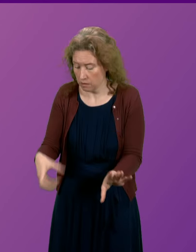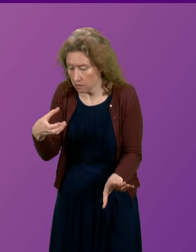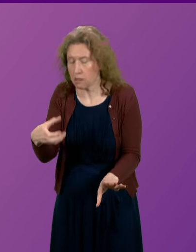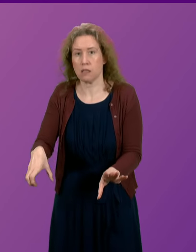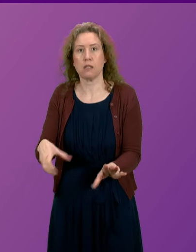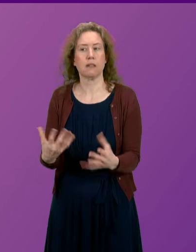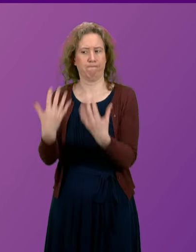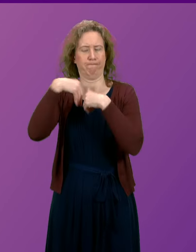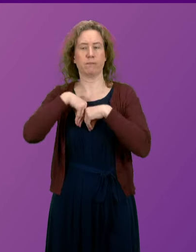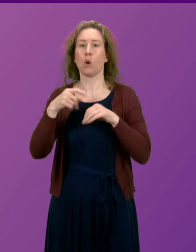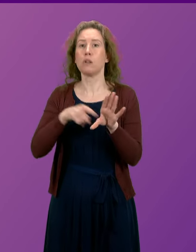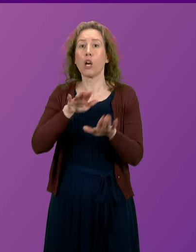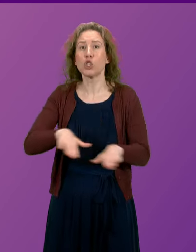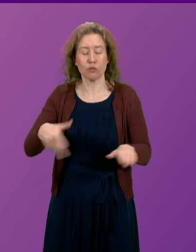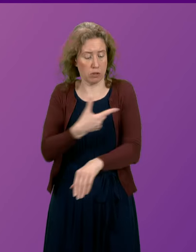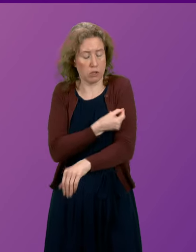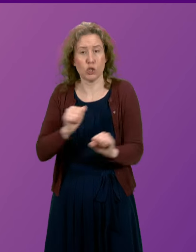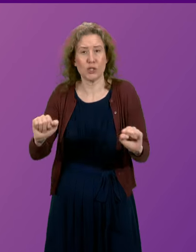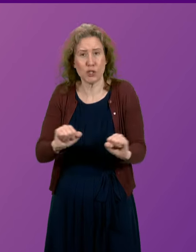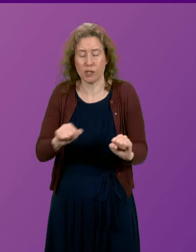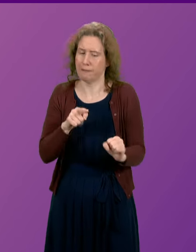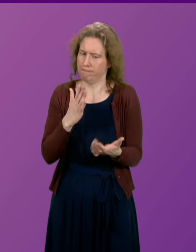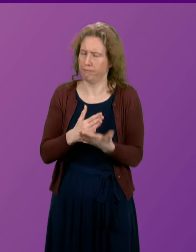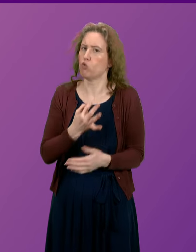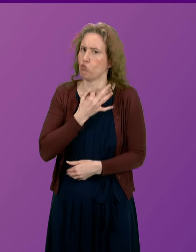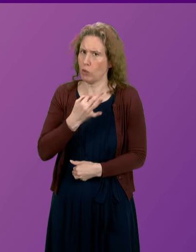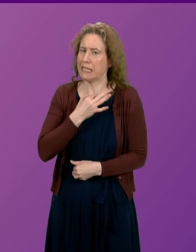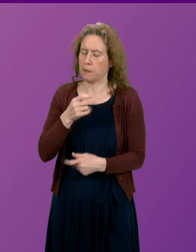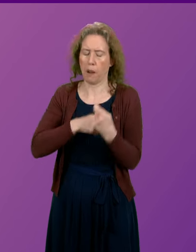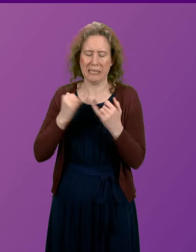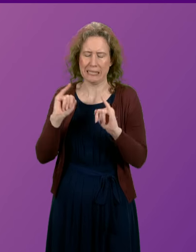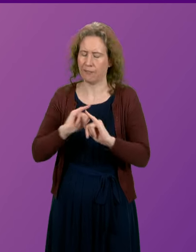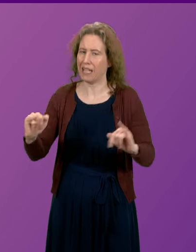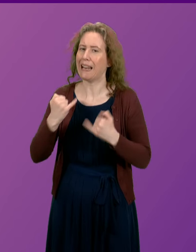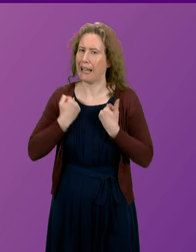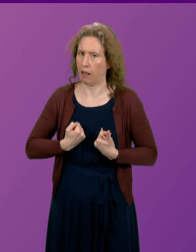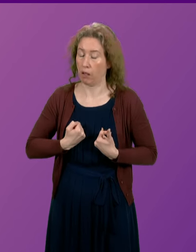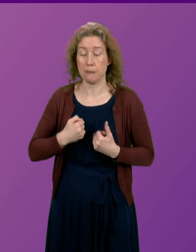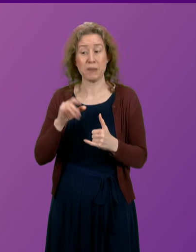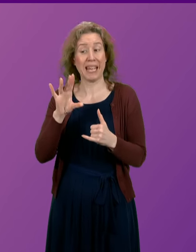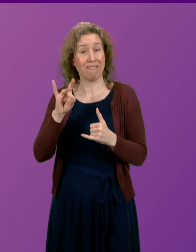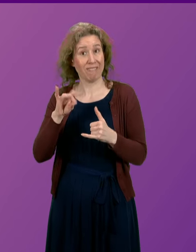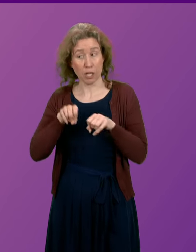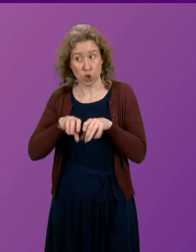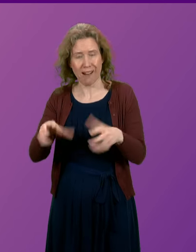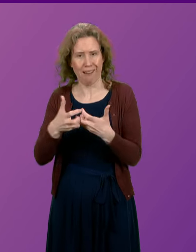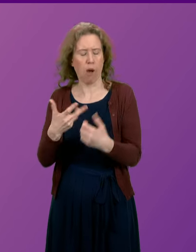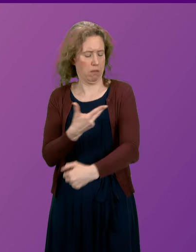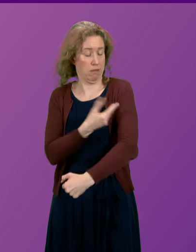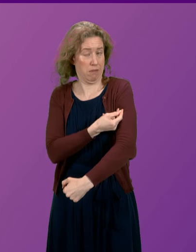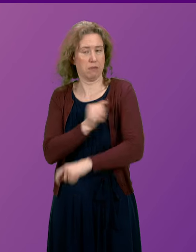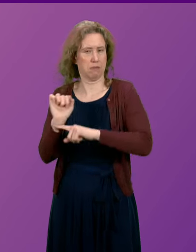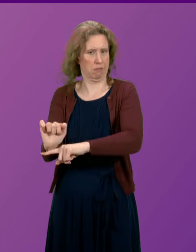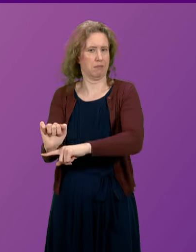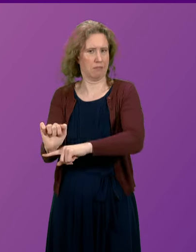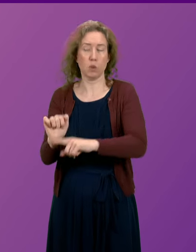Young, un-immunised children and babies are particularly at risk of severe illness. The infection can be prevented by immunisation. I